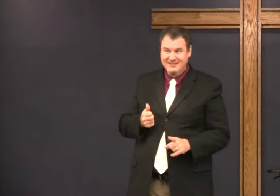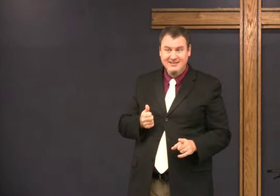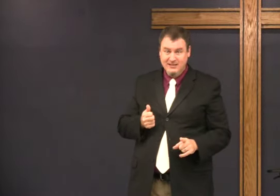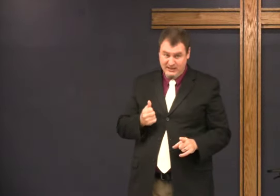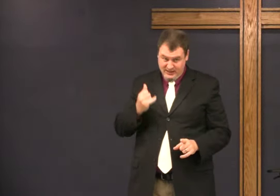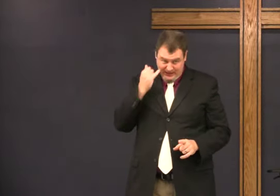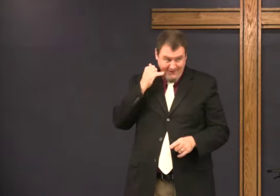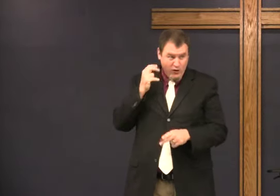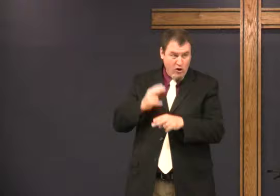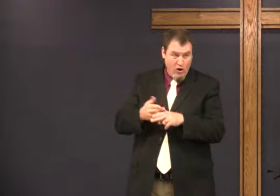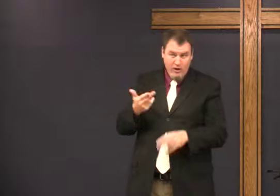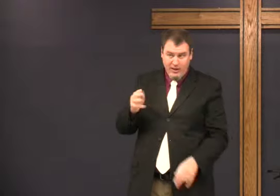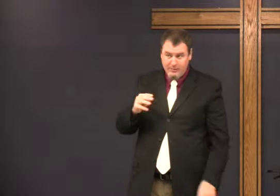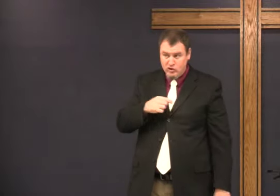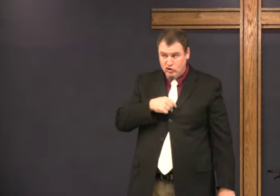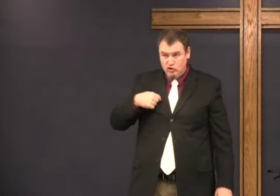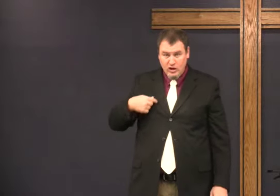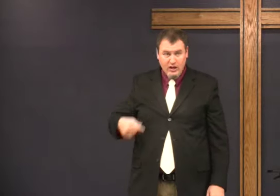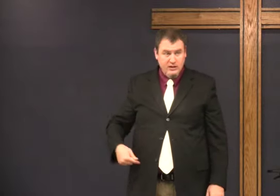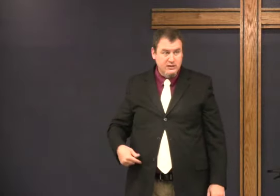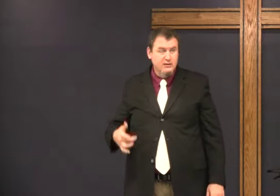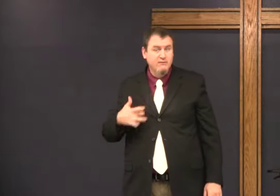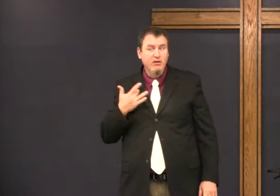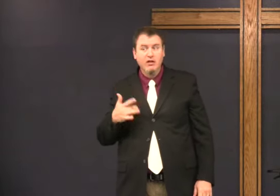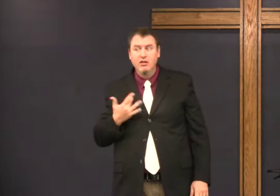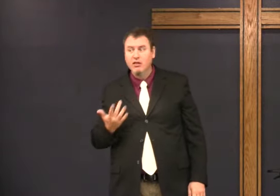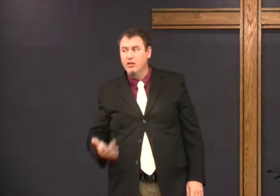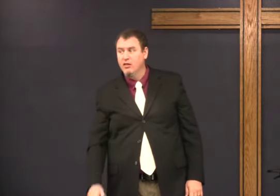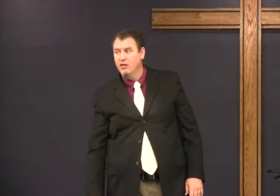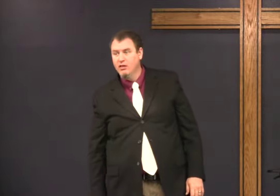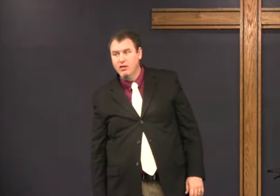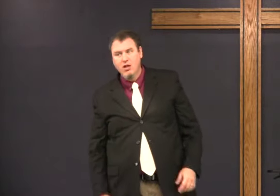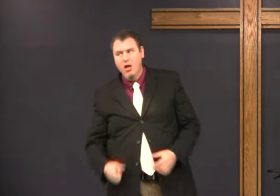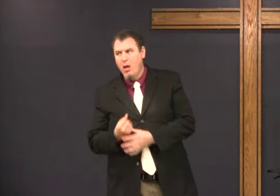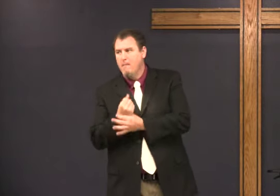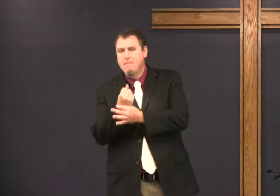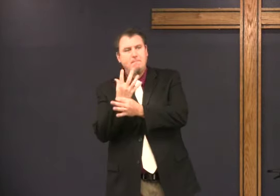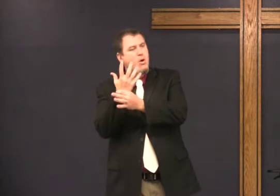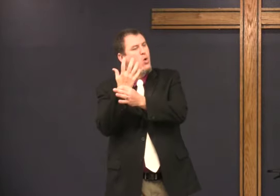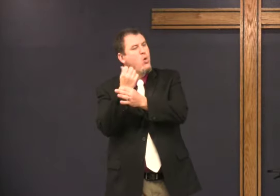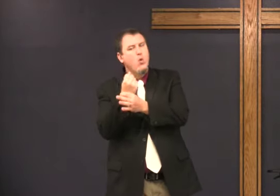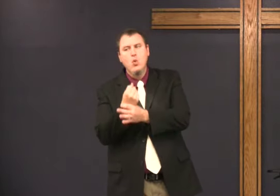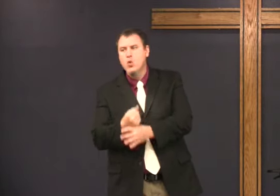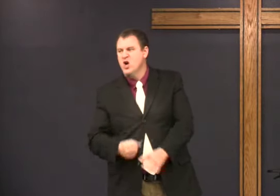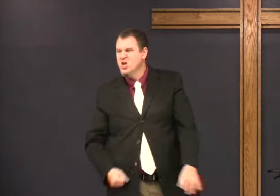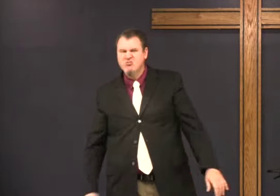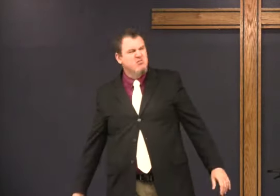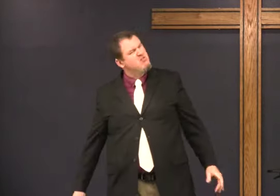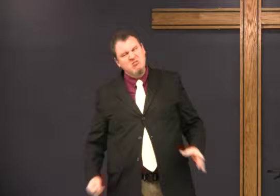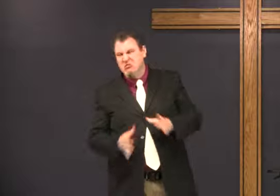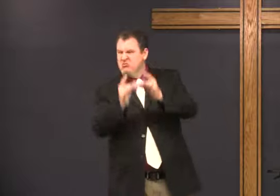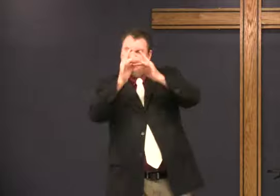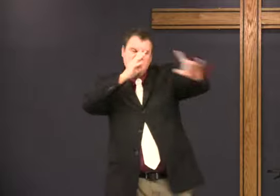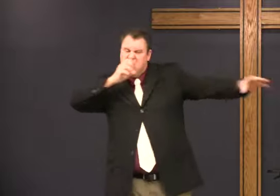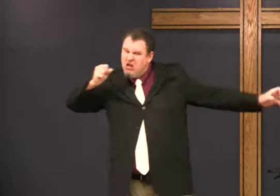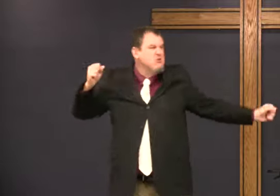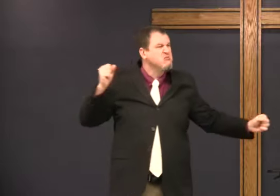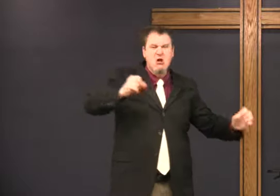At a roommate in college, he was Japanese. And if you called him Chinese, he would get furious with you. He would get